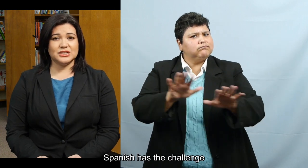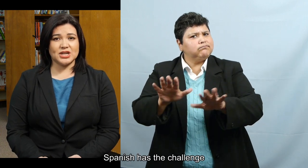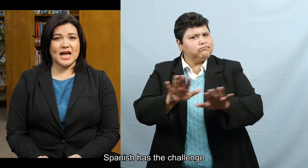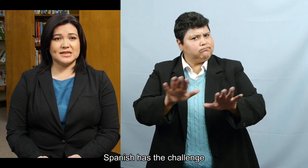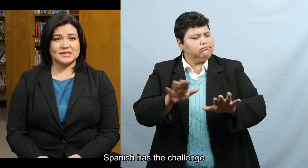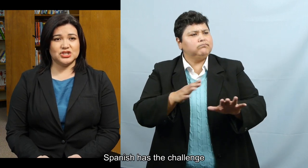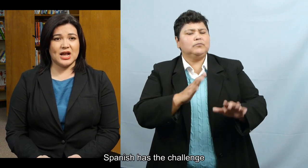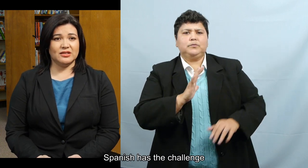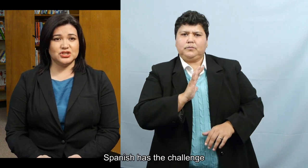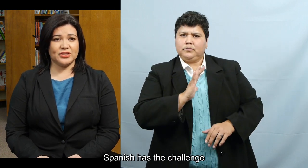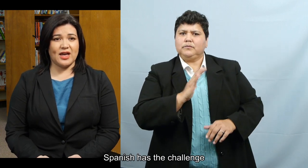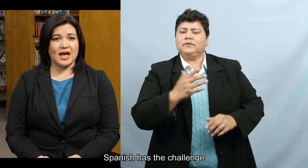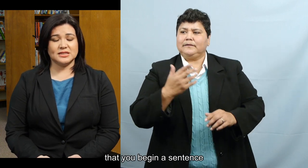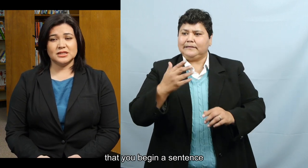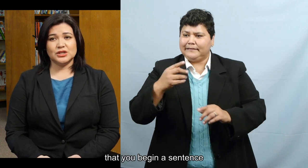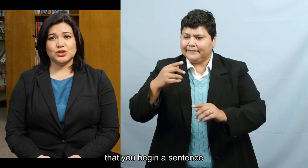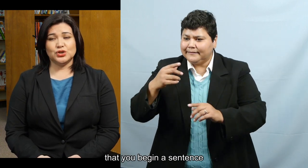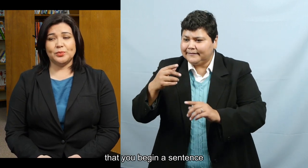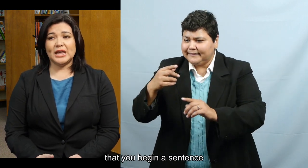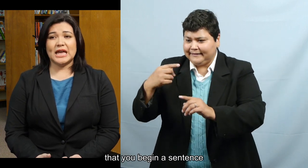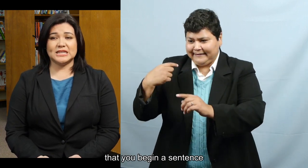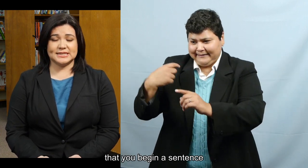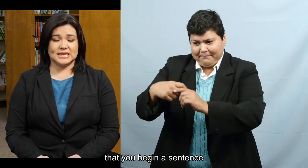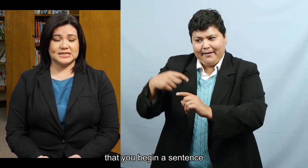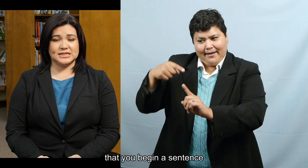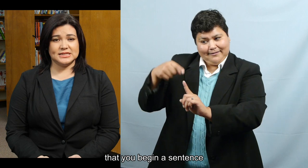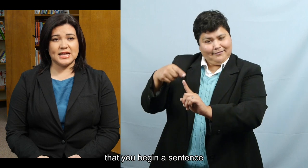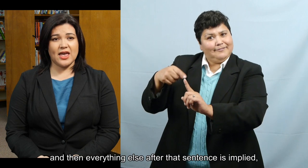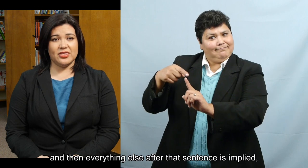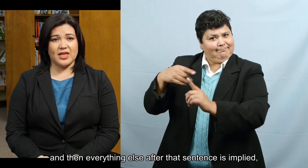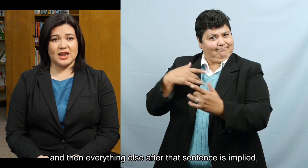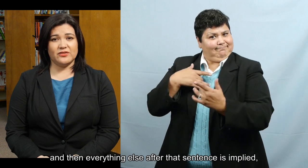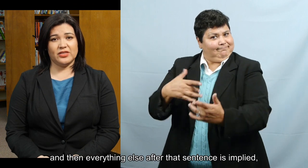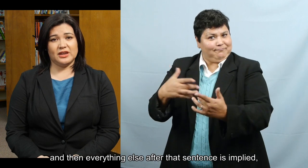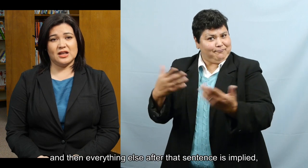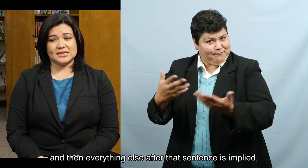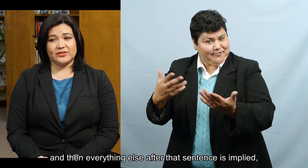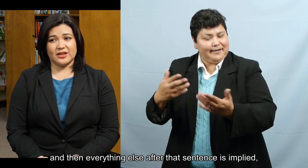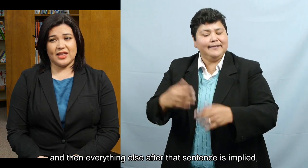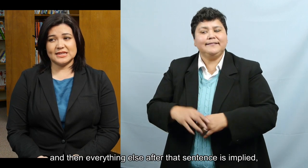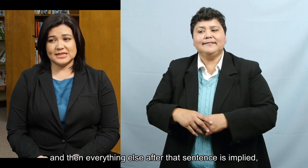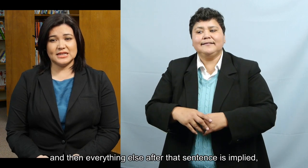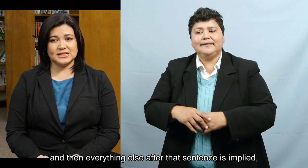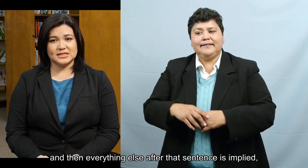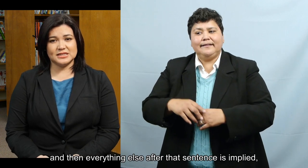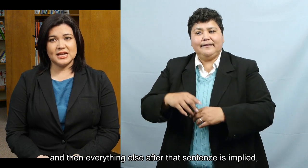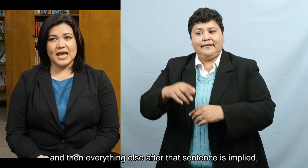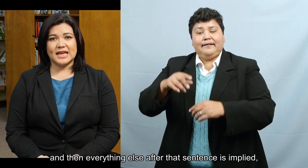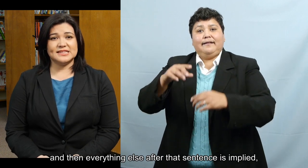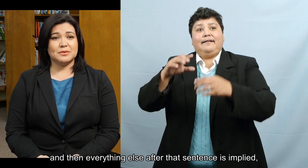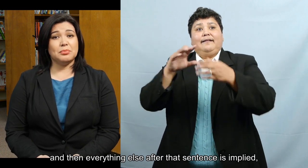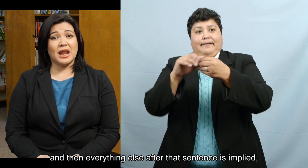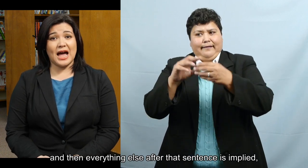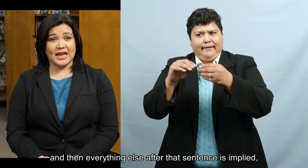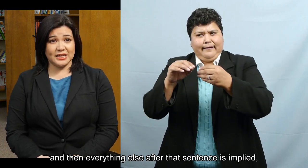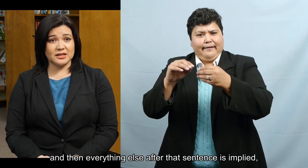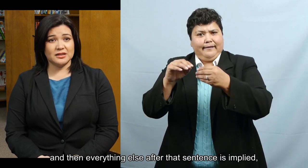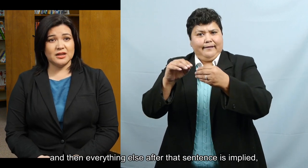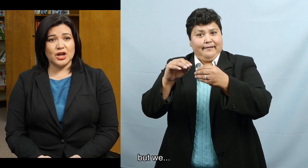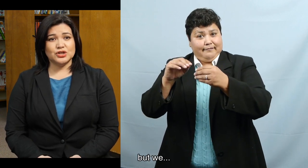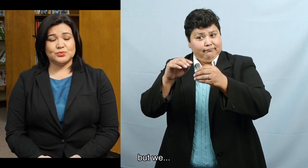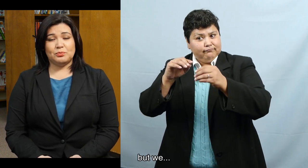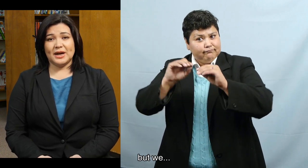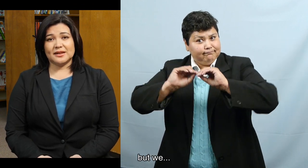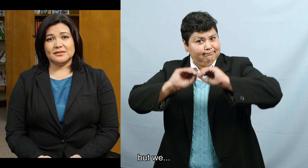Spanish has the challenge that you began a sentence and then everything else after that sentence is implied